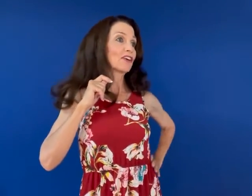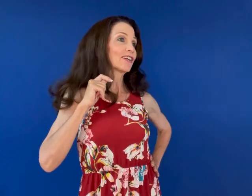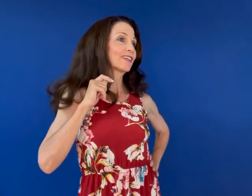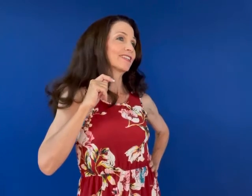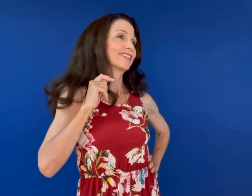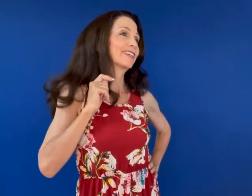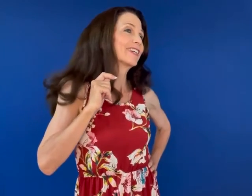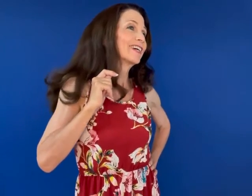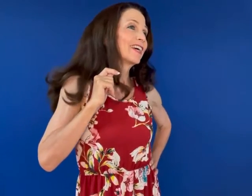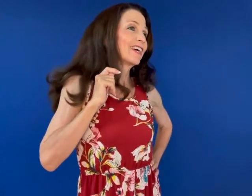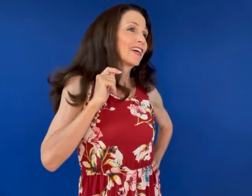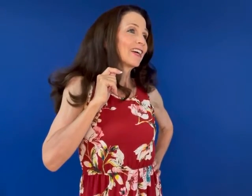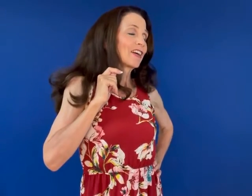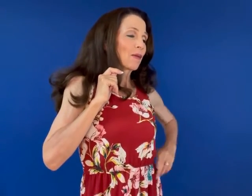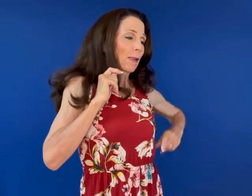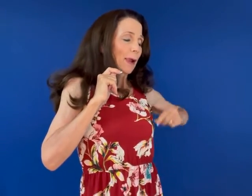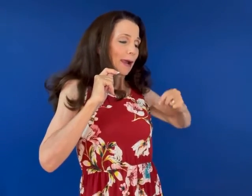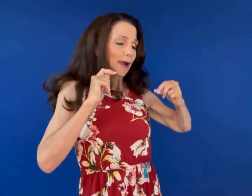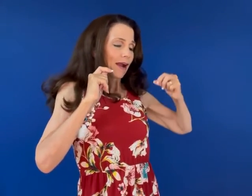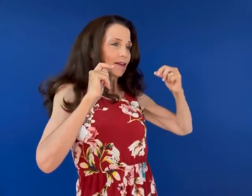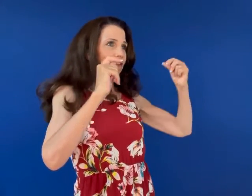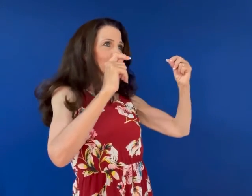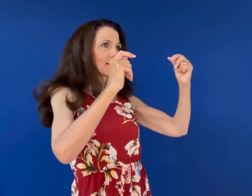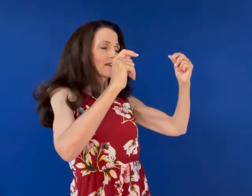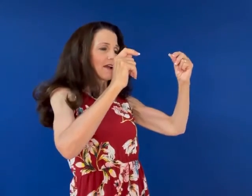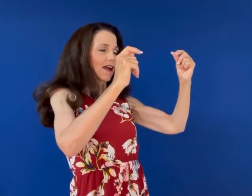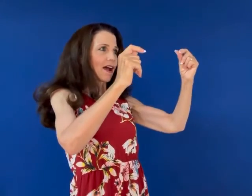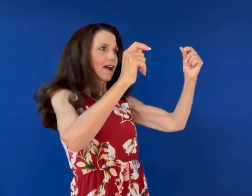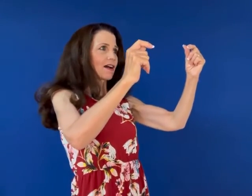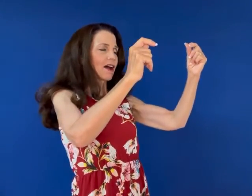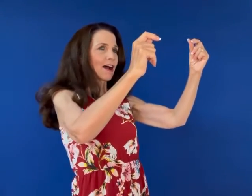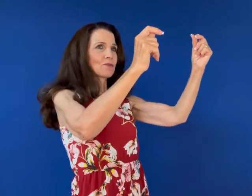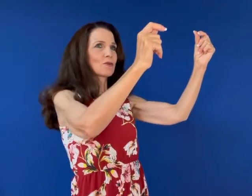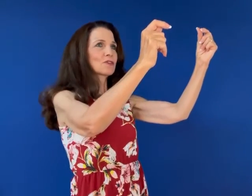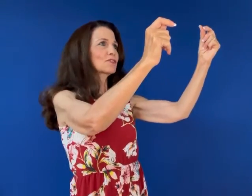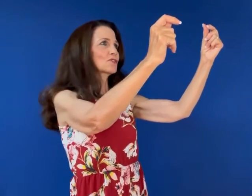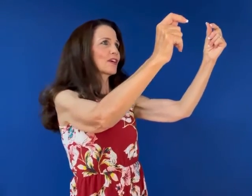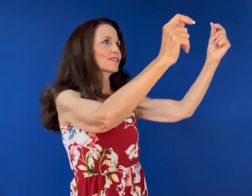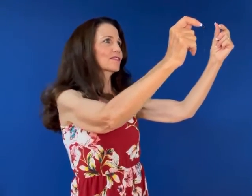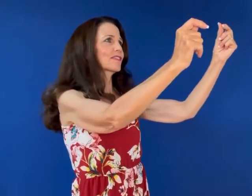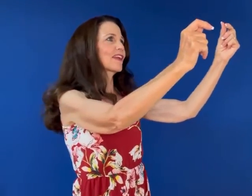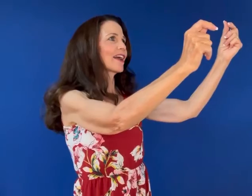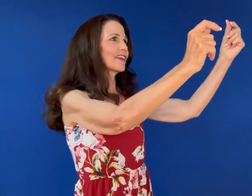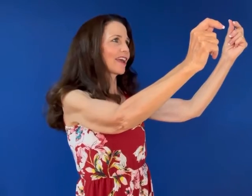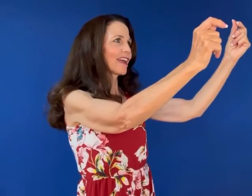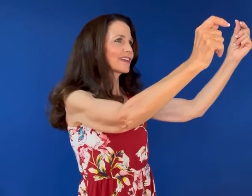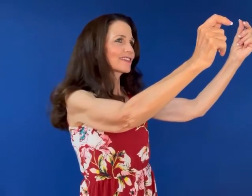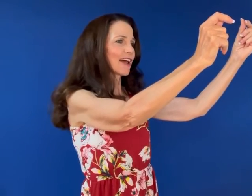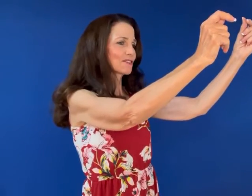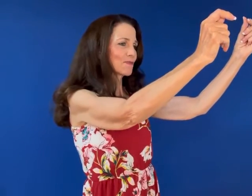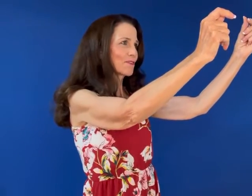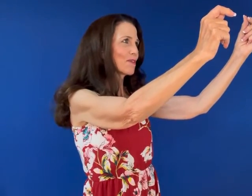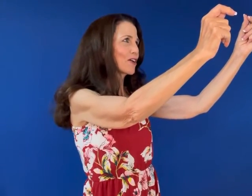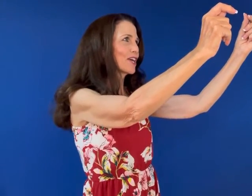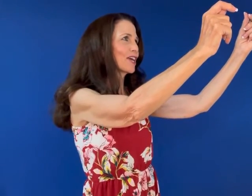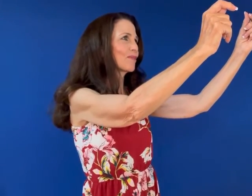I wore this dress the night Angus asked me to marry him